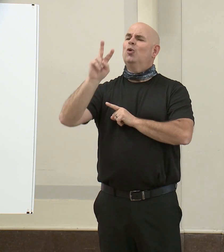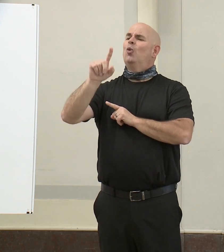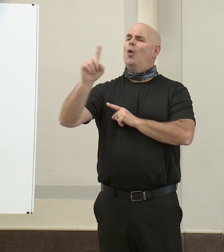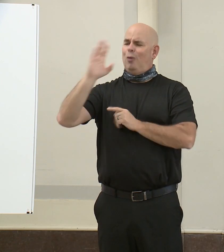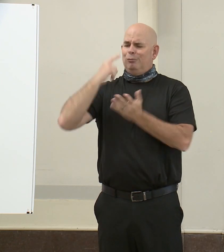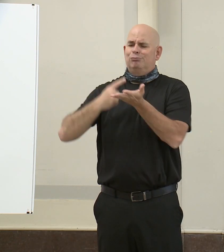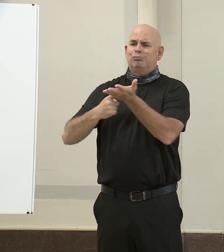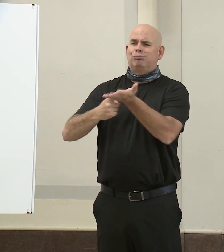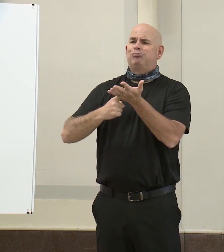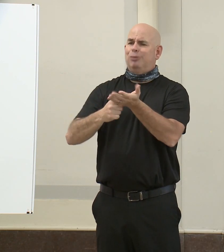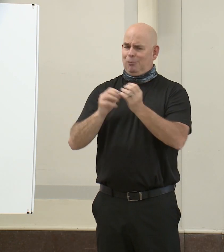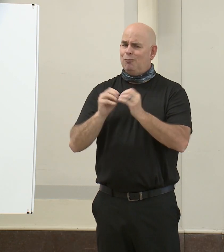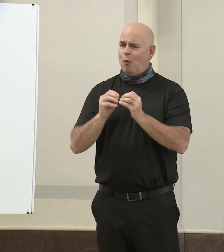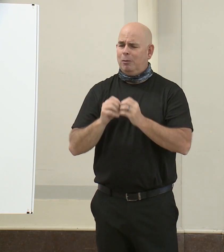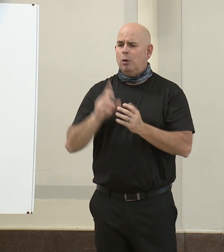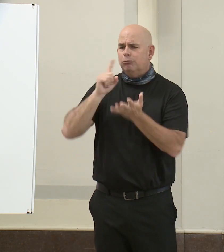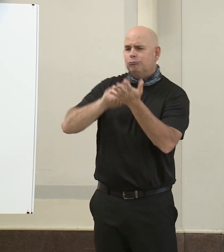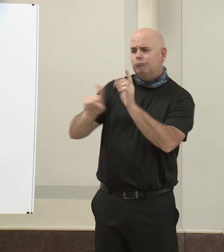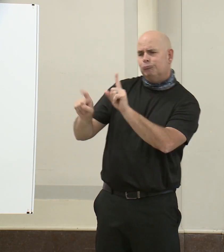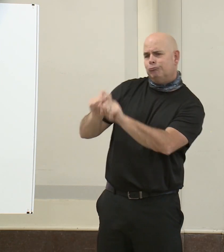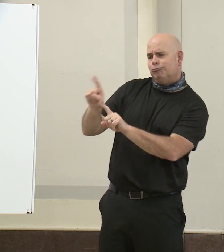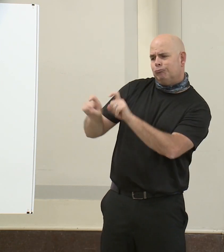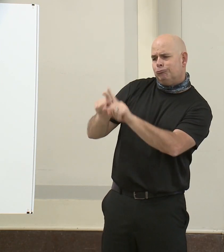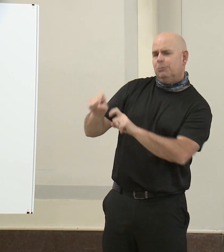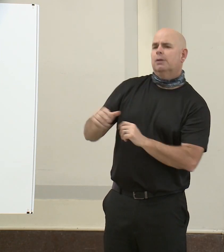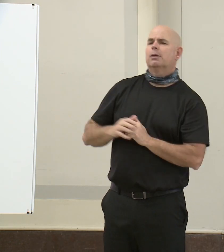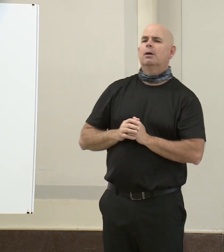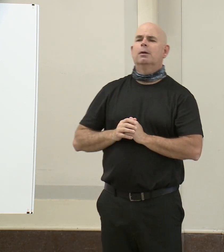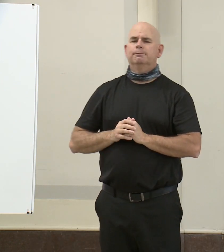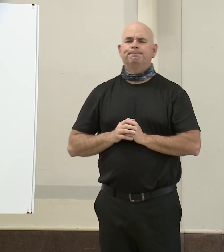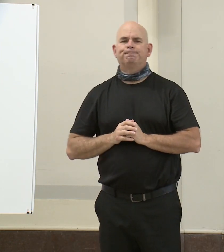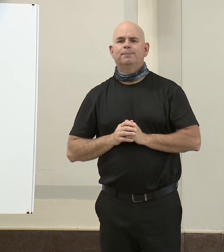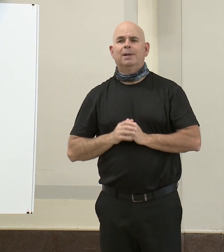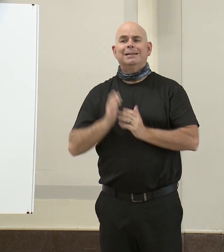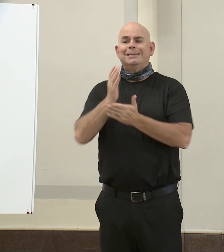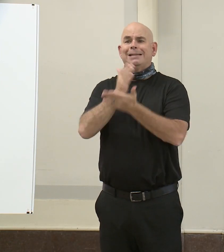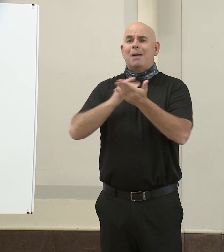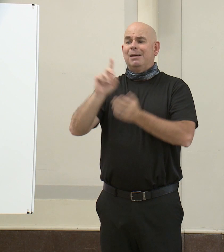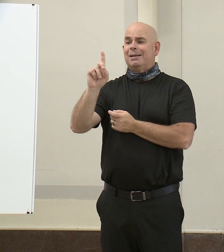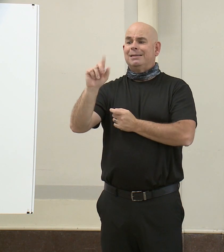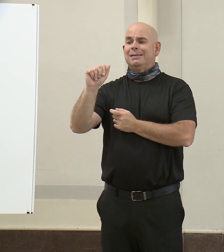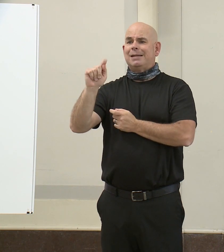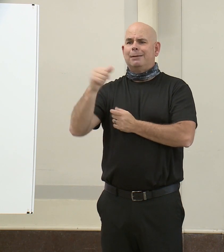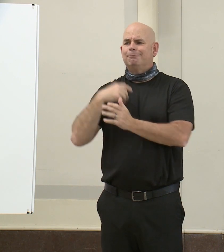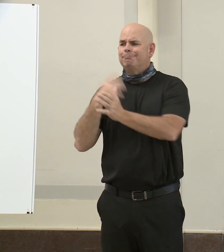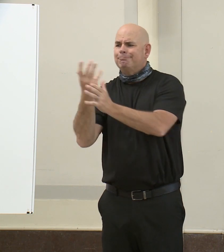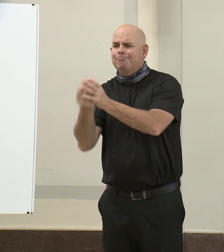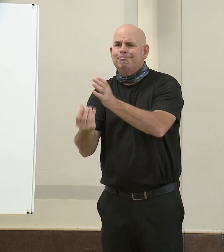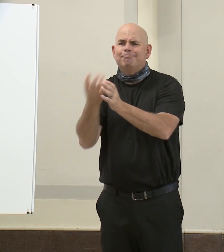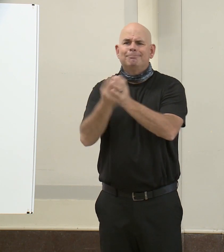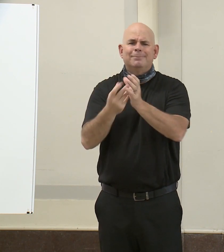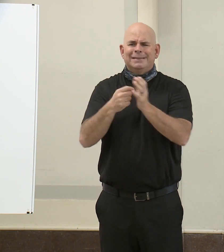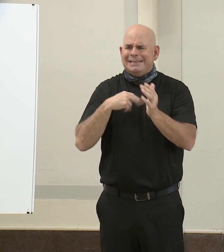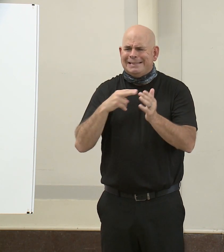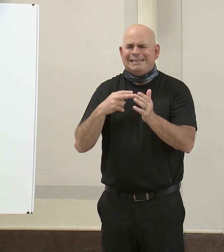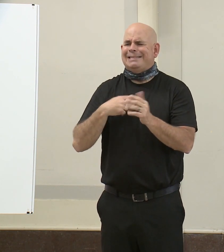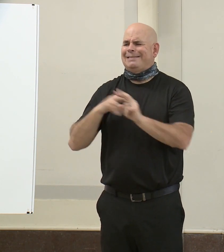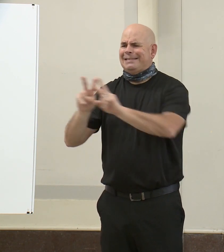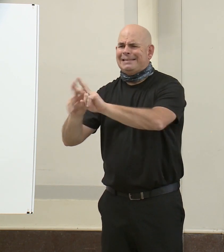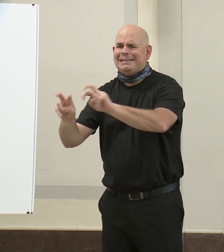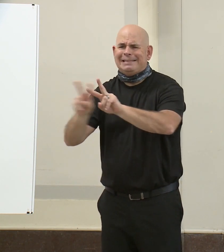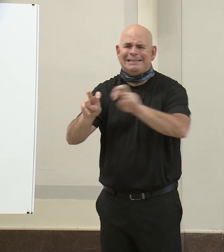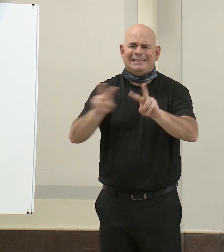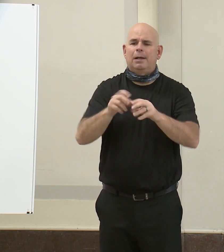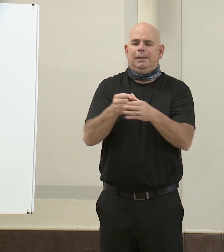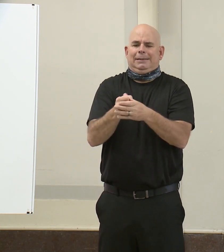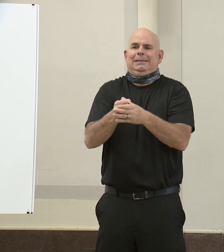data to see where there are geographic gaps in testing, and we are looking to make testing as available as possible across the entire city based on